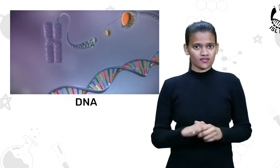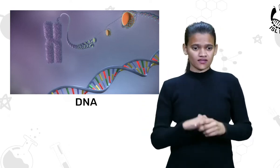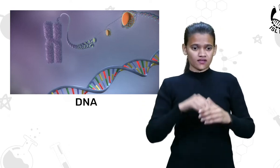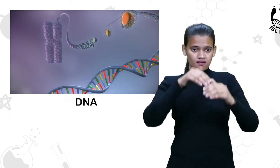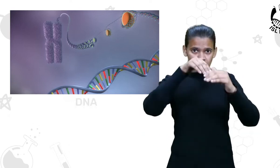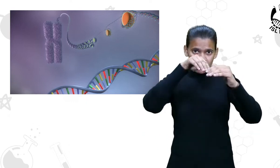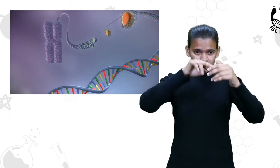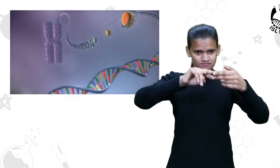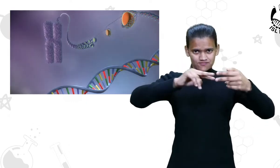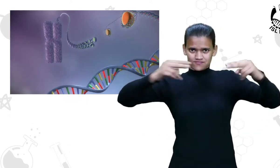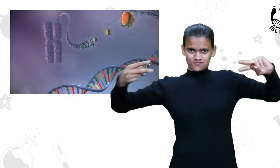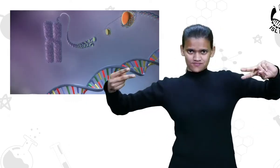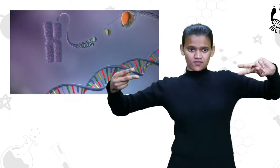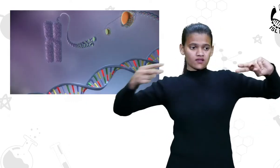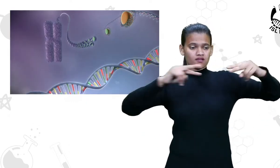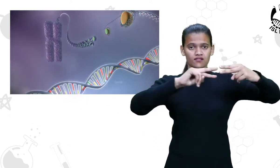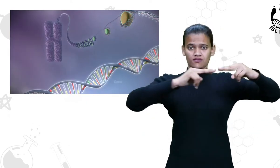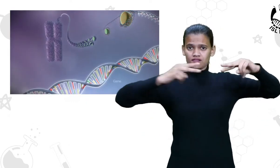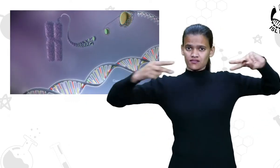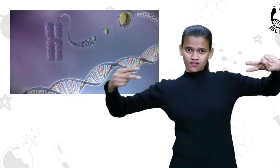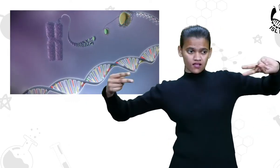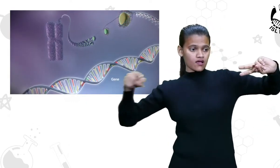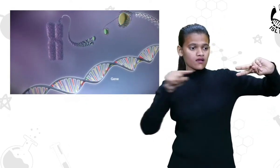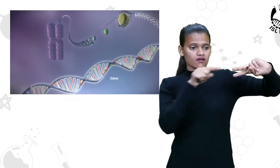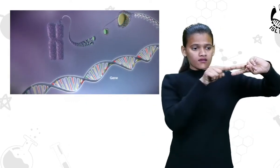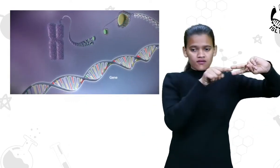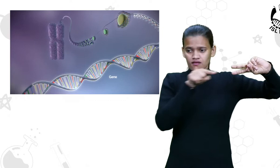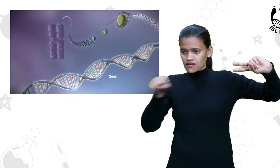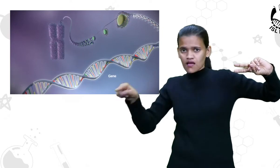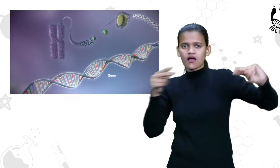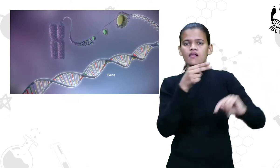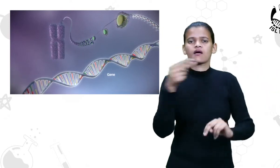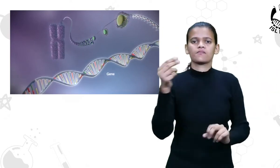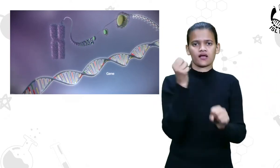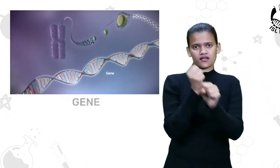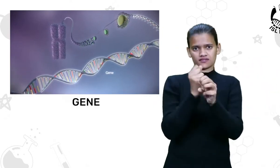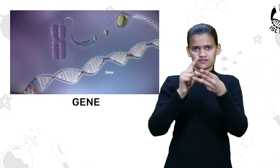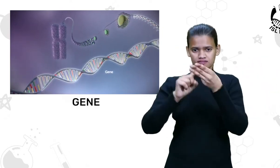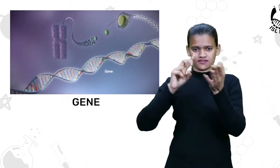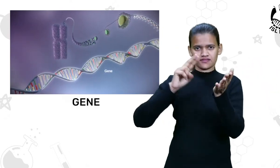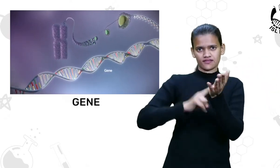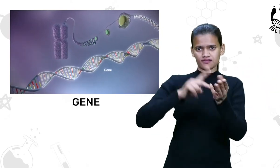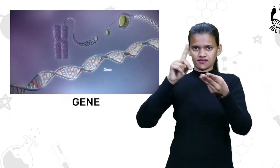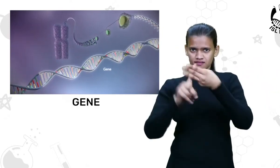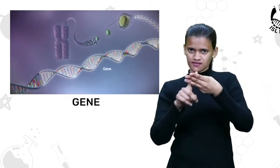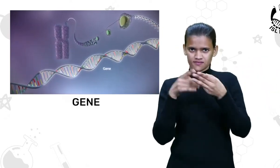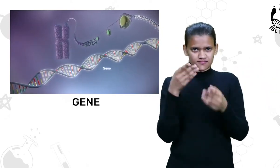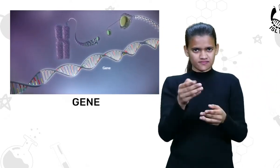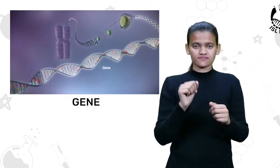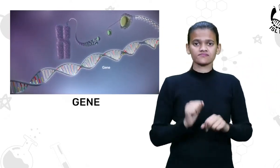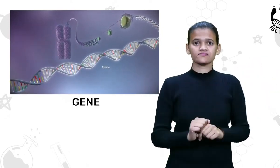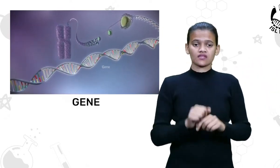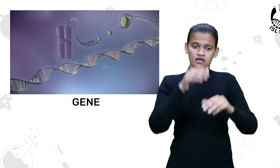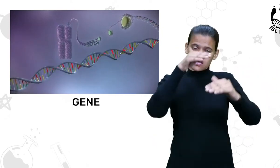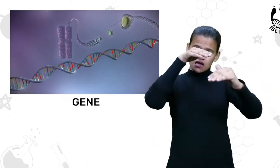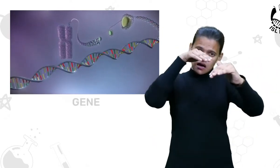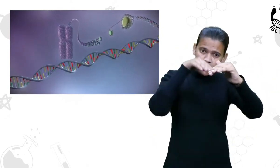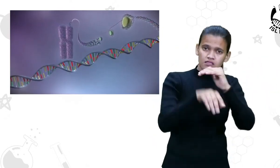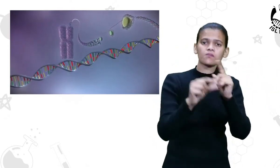Within the DNA are sections called genes. These